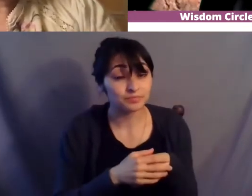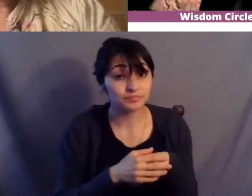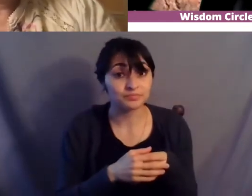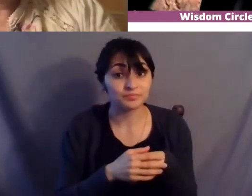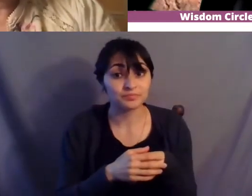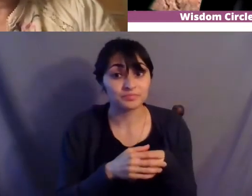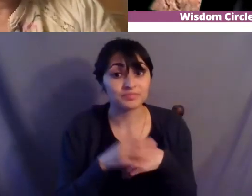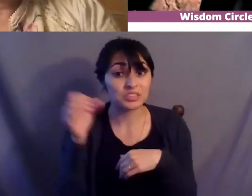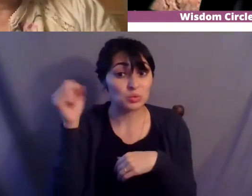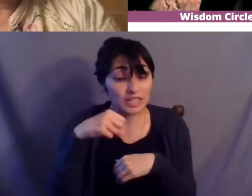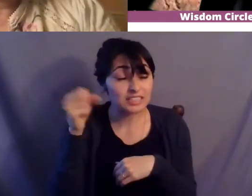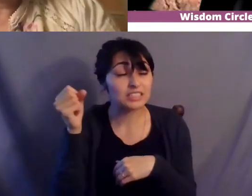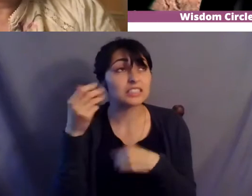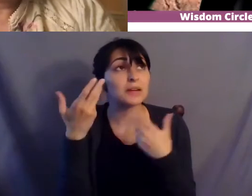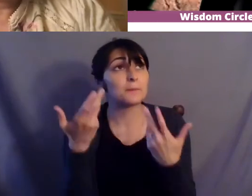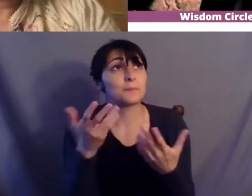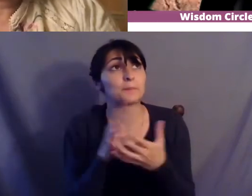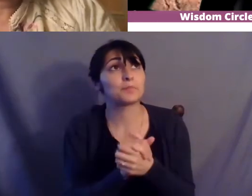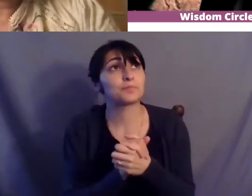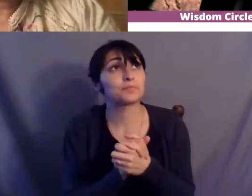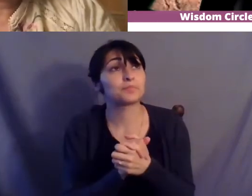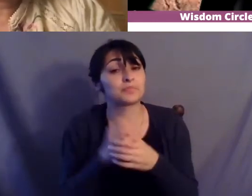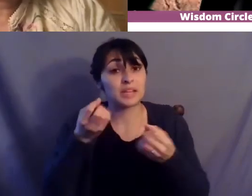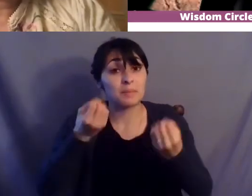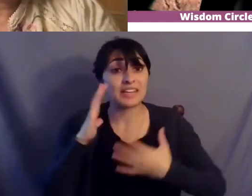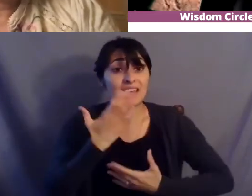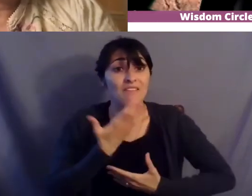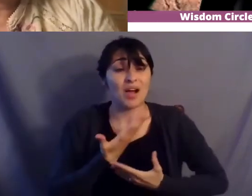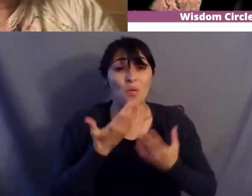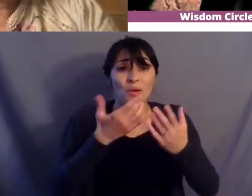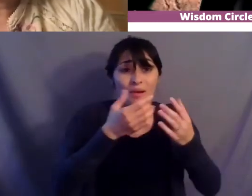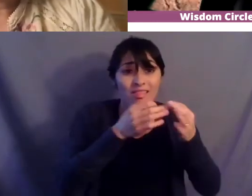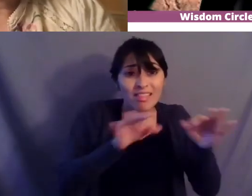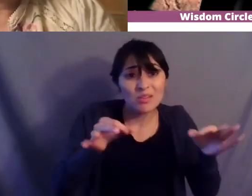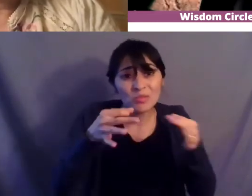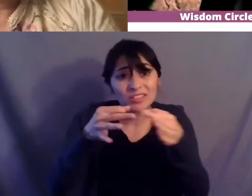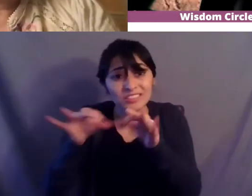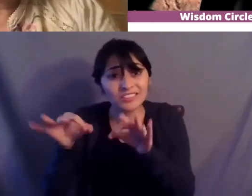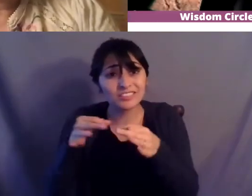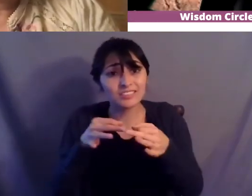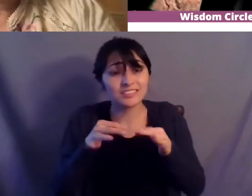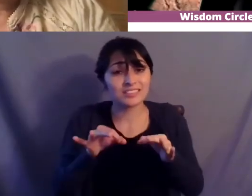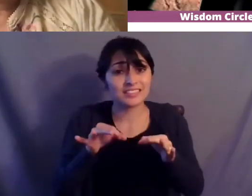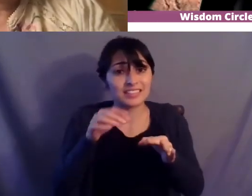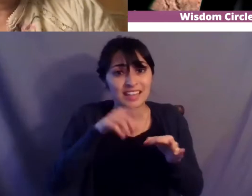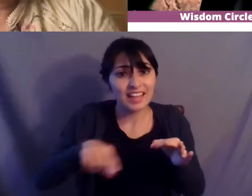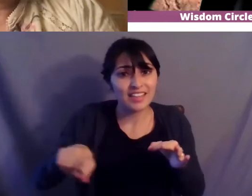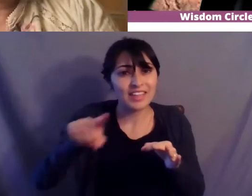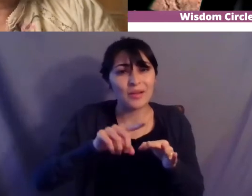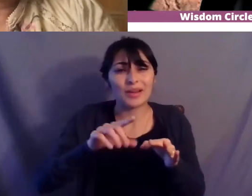yes uh a lot of our languages um are pretty decimated